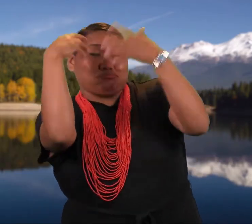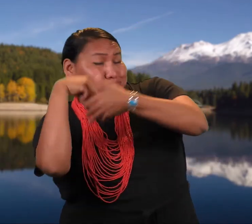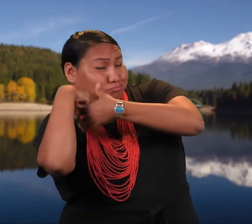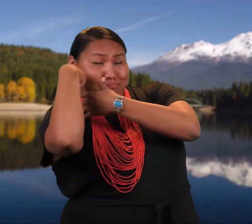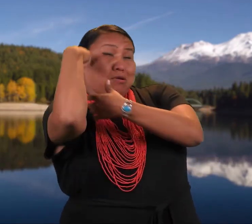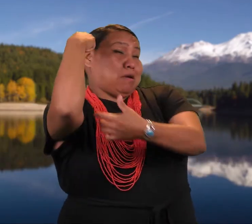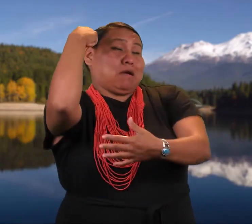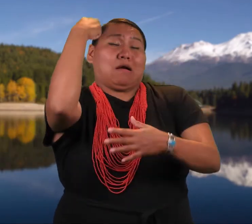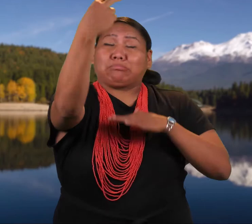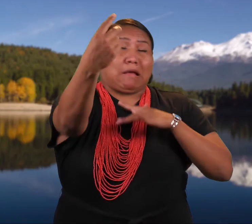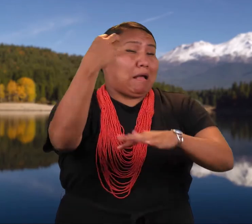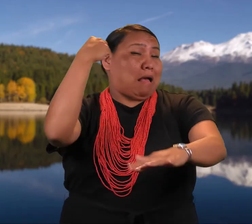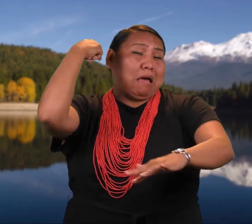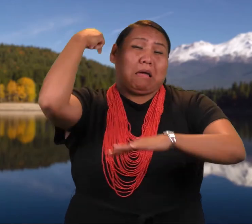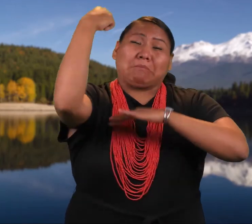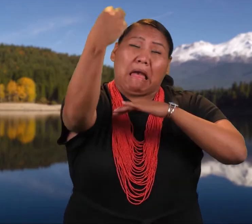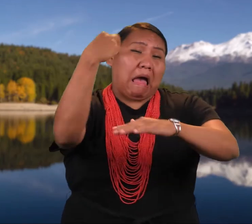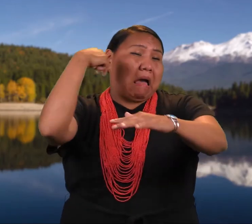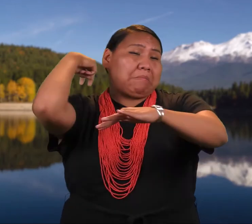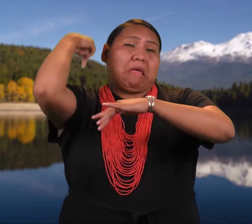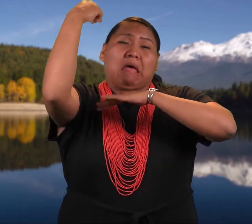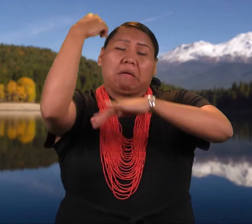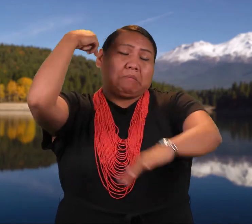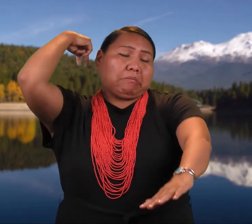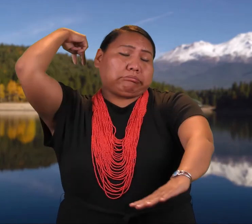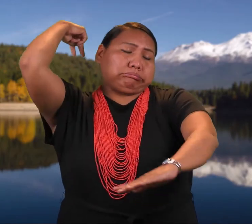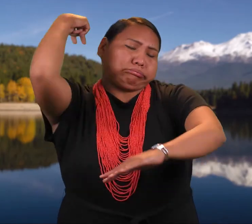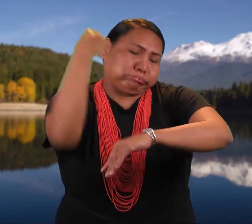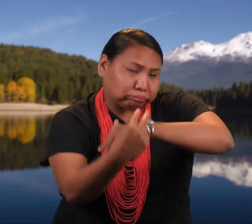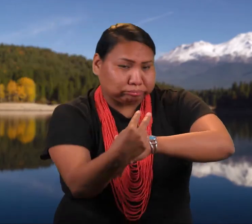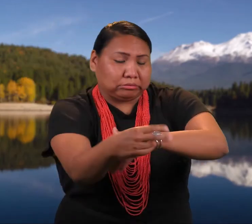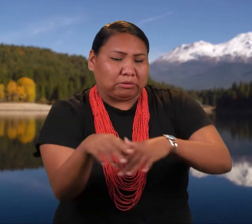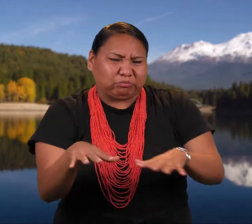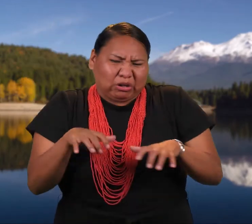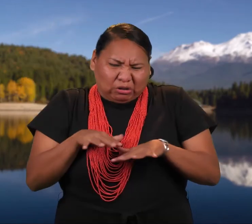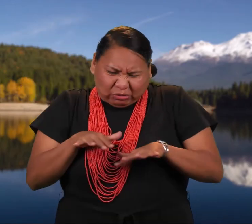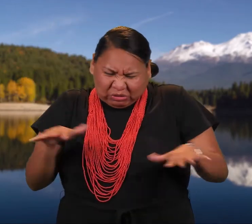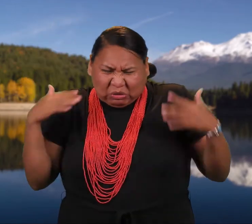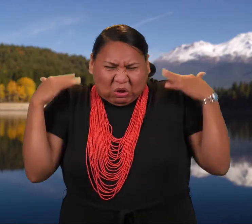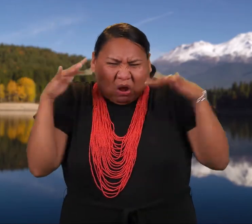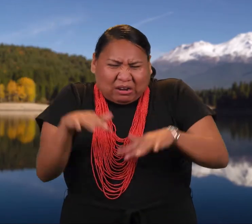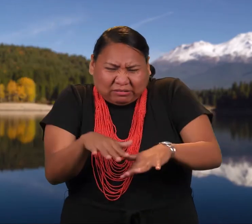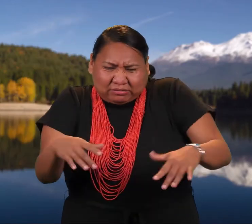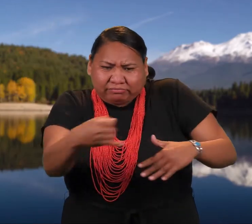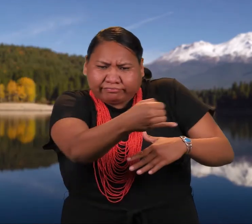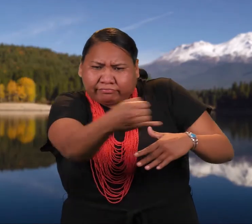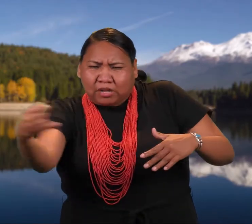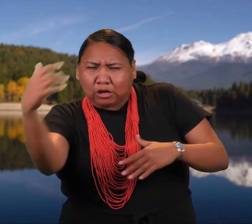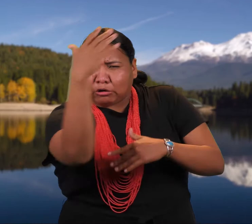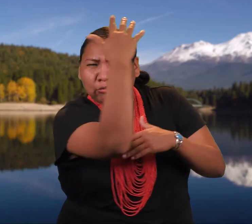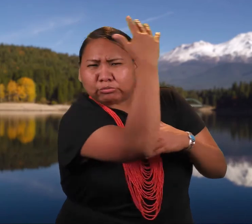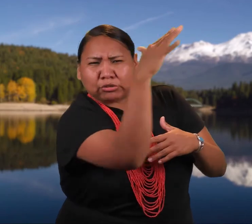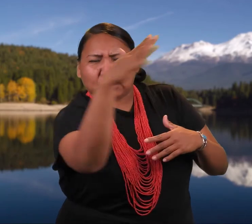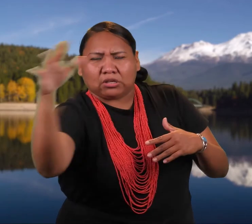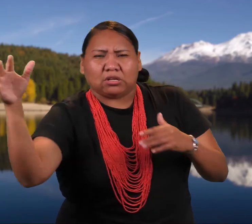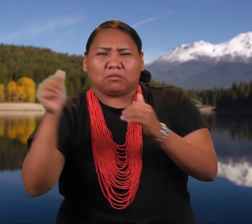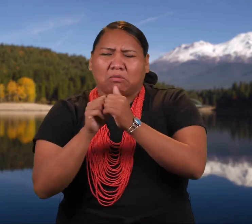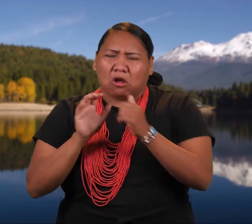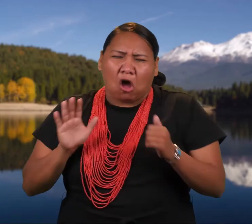of the mountain and blew her down over the snow and ice. She landed among the scrubby fir trees at the edge of the timber and